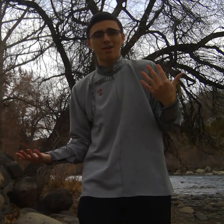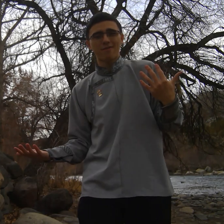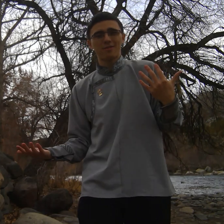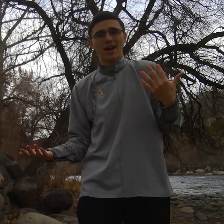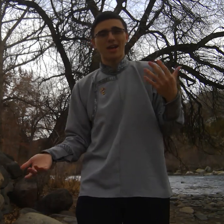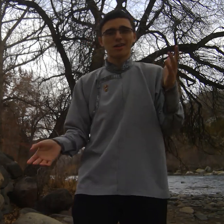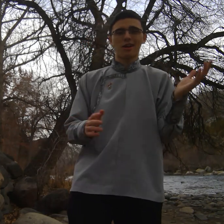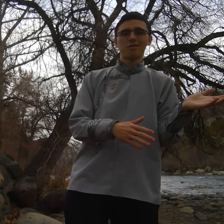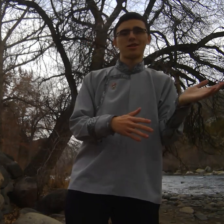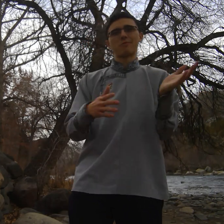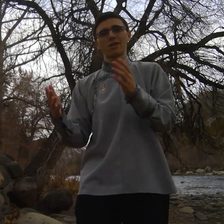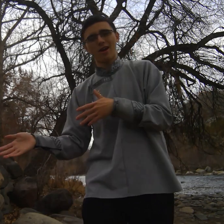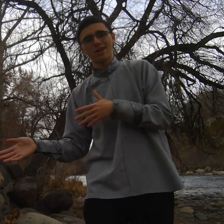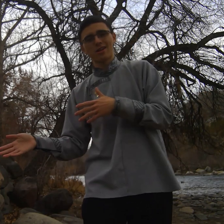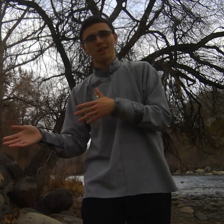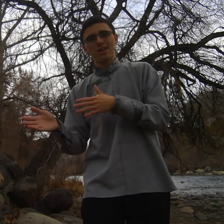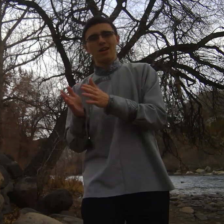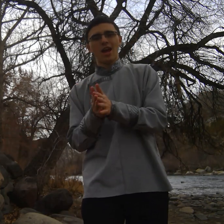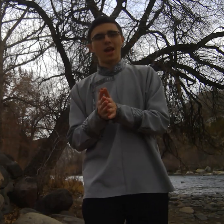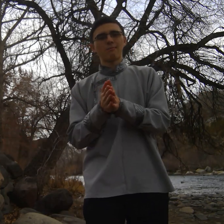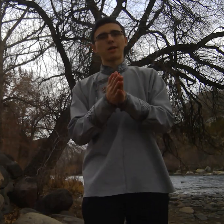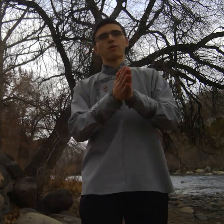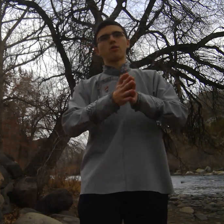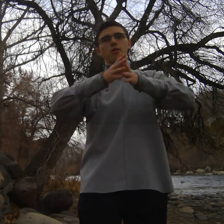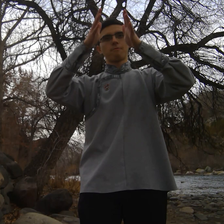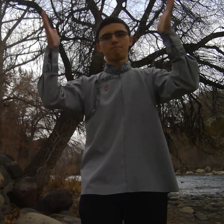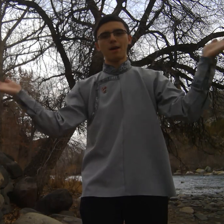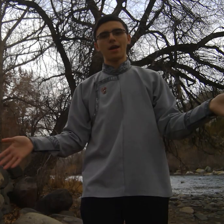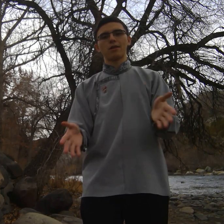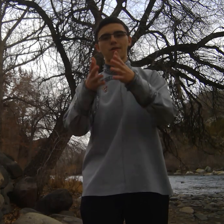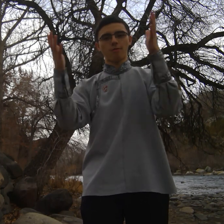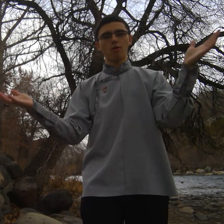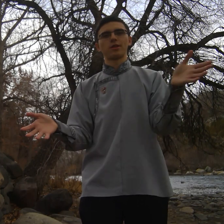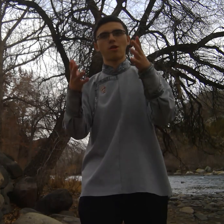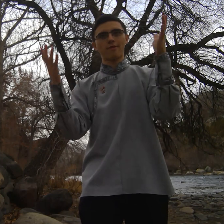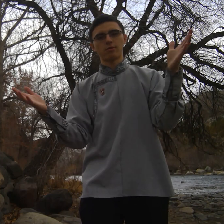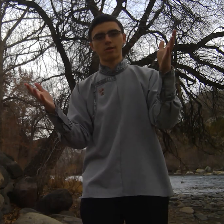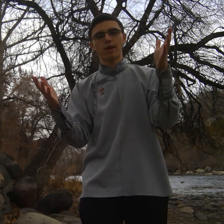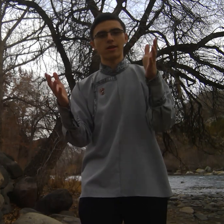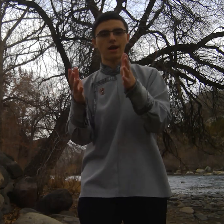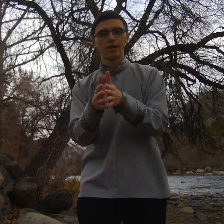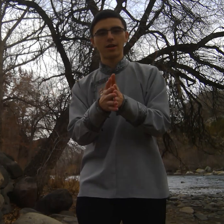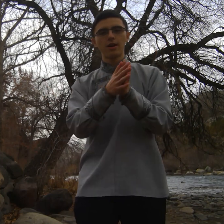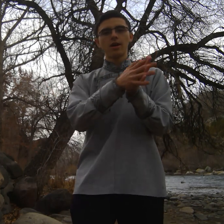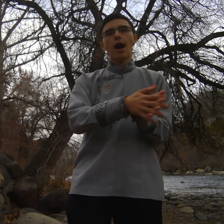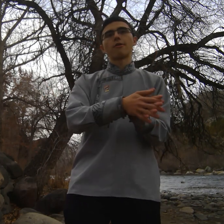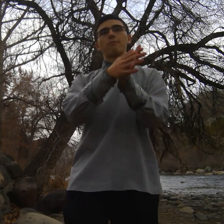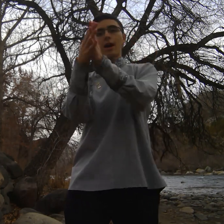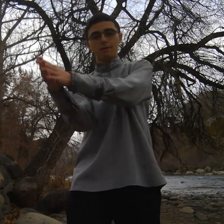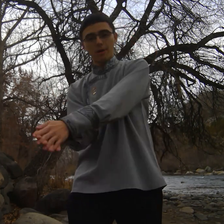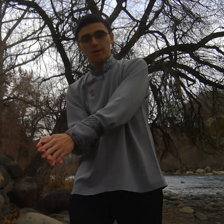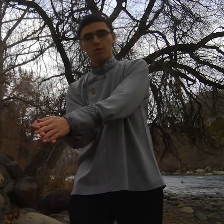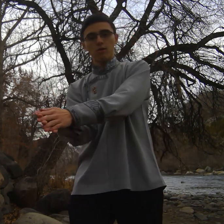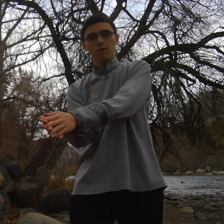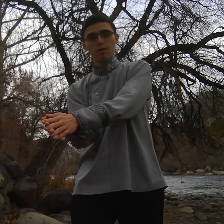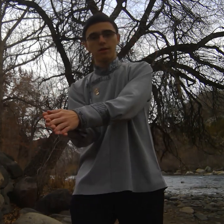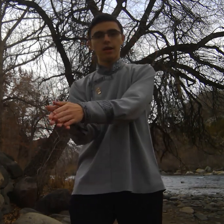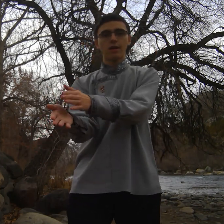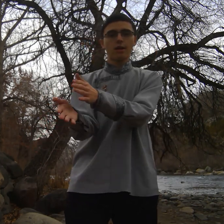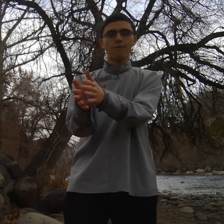travel I like scholarships and grants and Peace Corps pays for the travel so I decided I would apply to Peace Corps see if